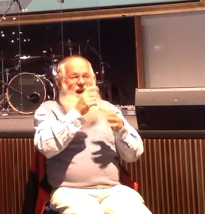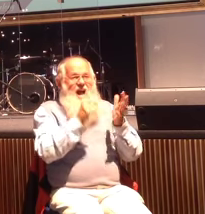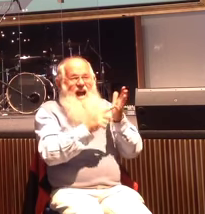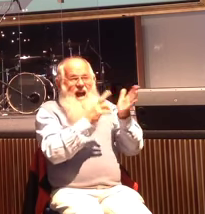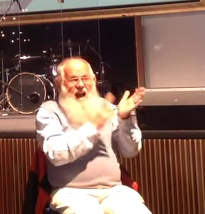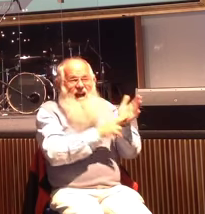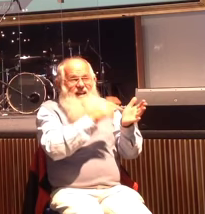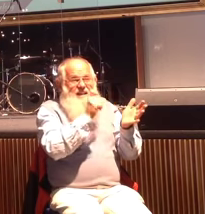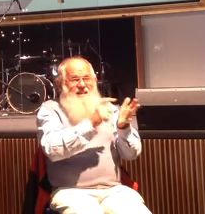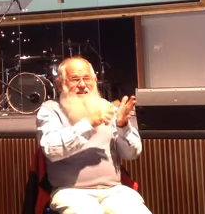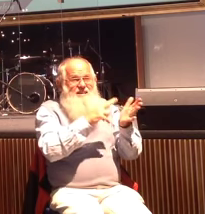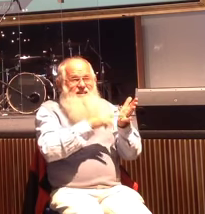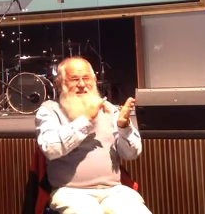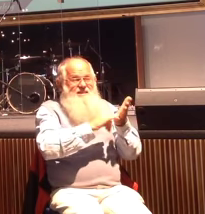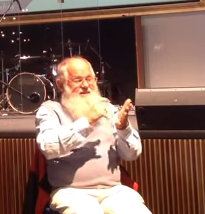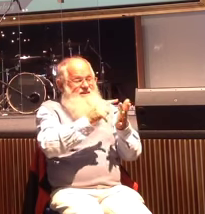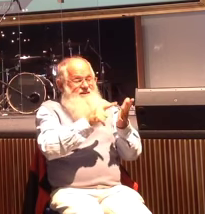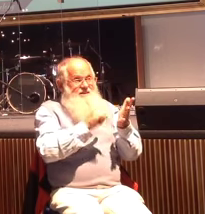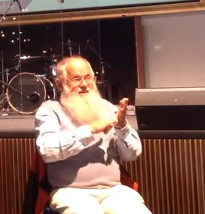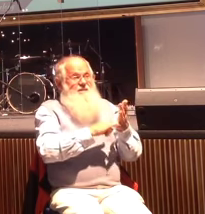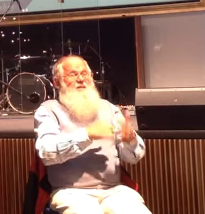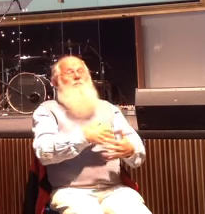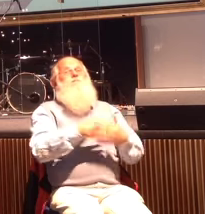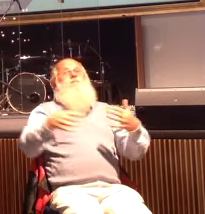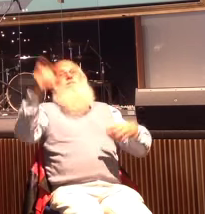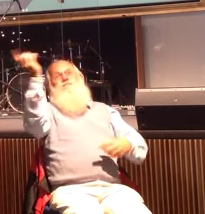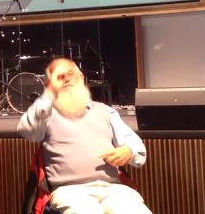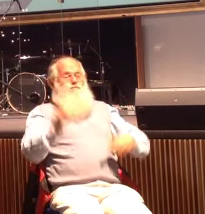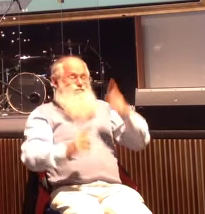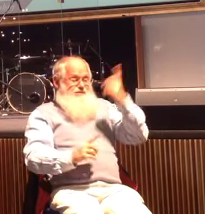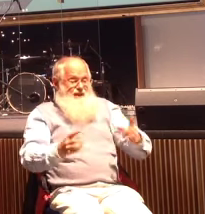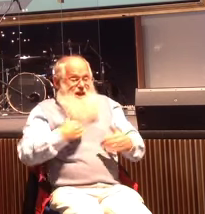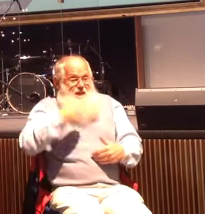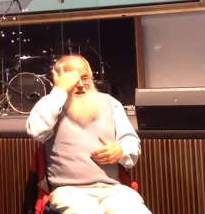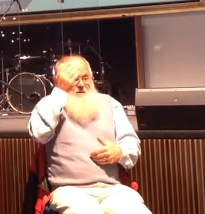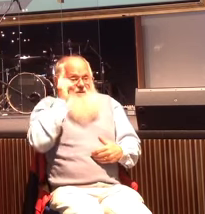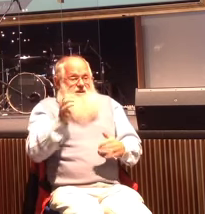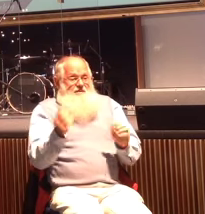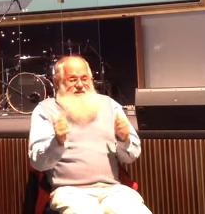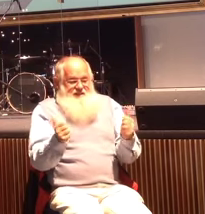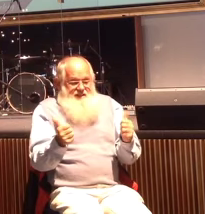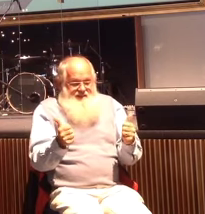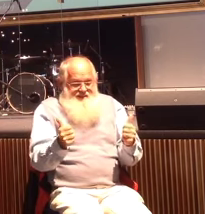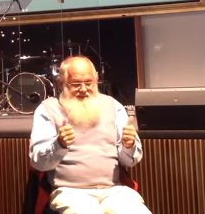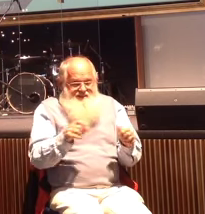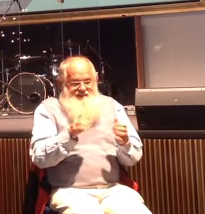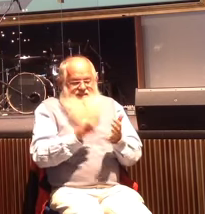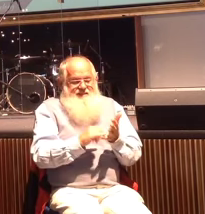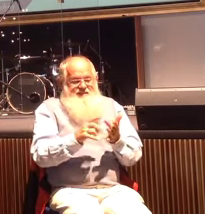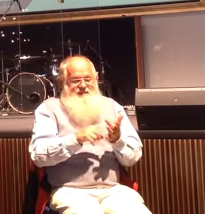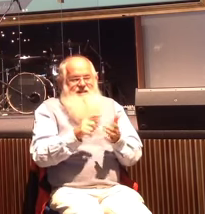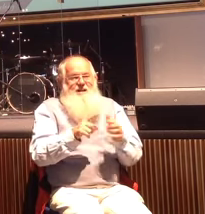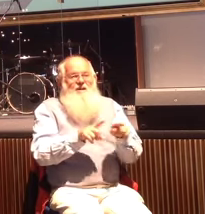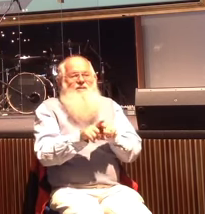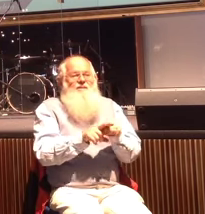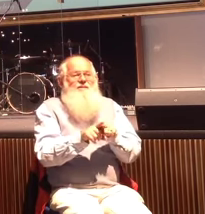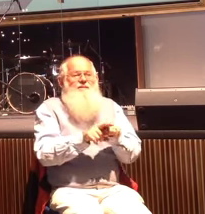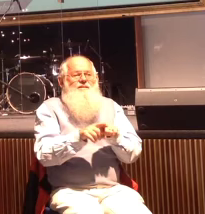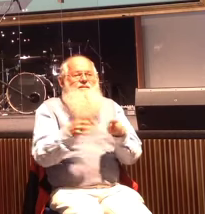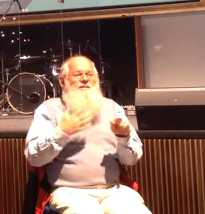This is a storm of life! I didn't know what I had done. Since then, I'd learnt, because he'd had a decreased blood volume,